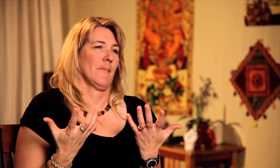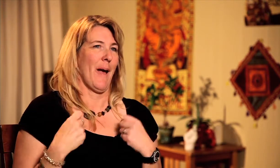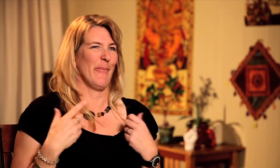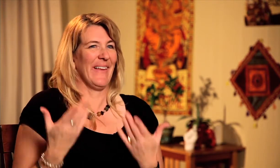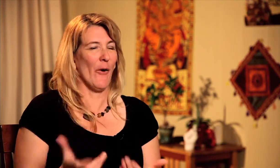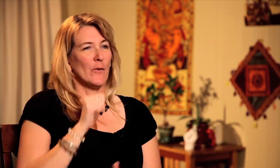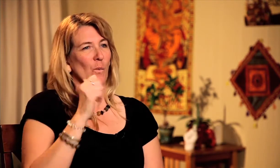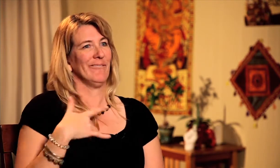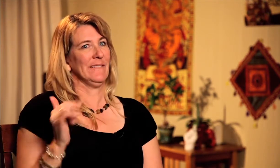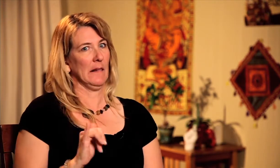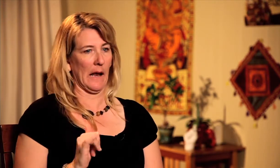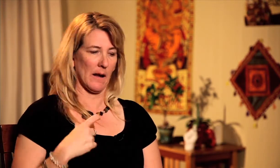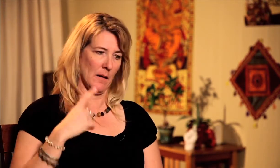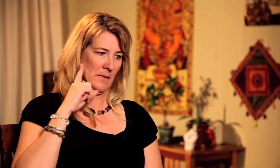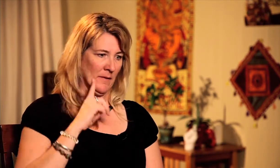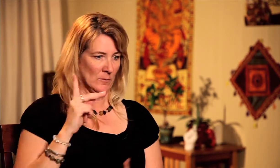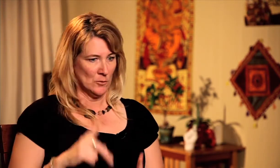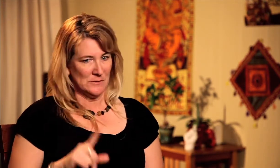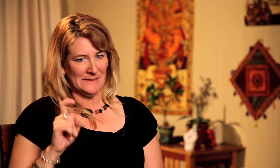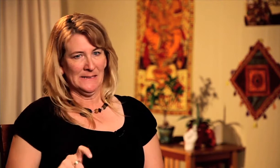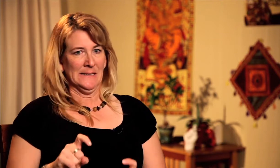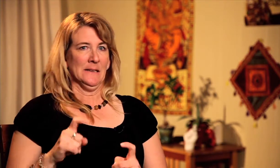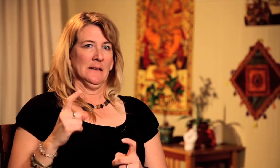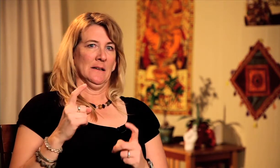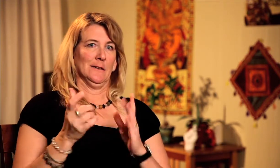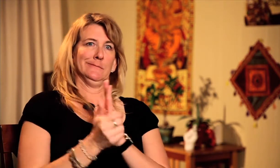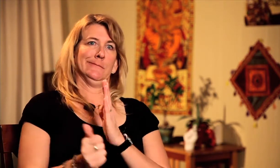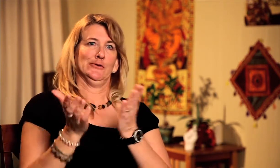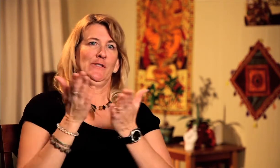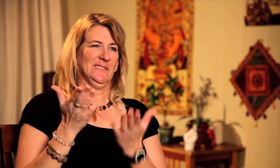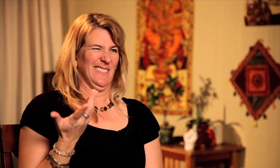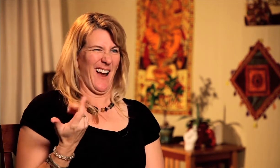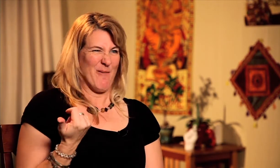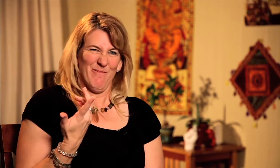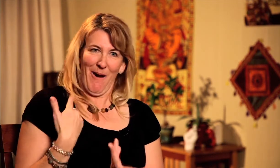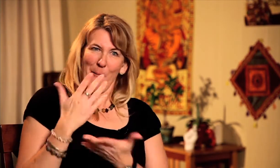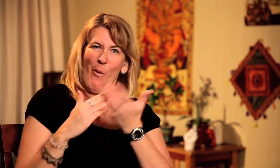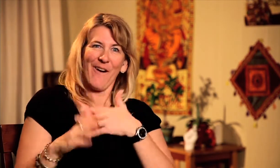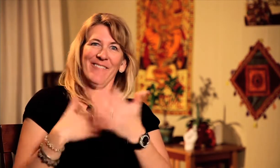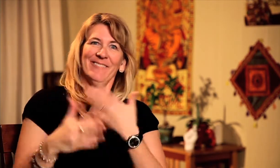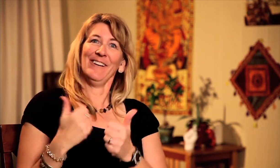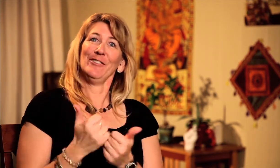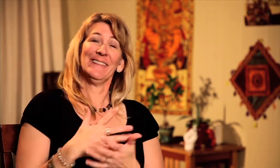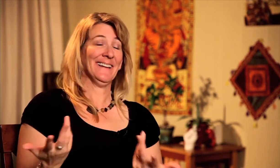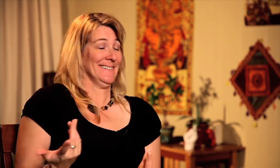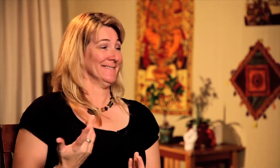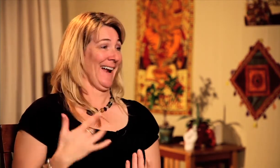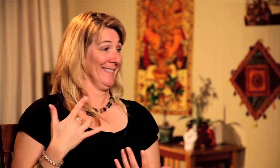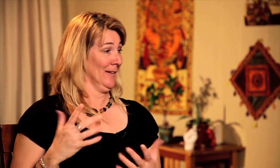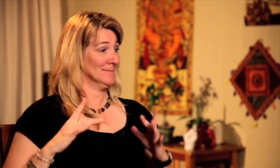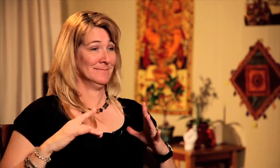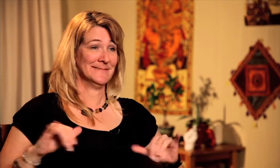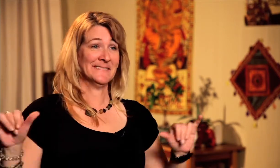And when I'm there, I don't feel like I'm a deaf person who needs some kind of specialized service. I'm just a part of everything that's going on.